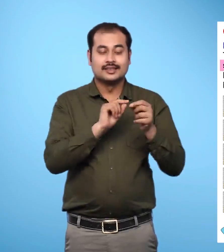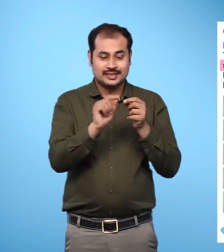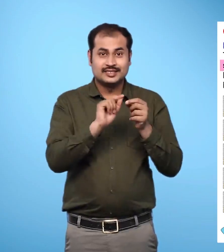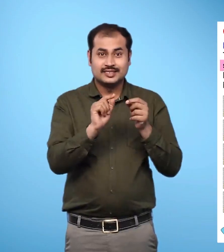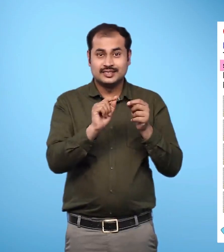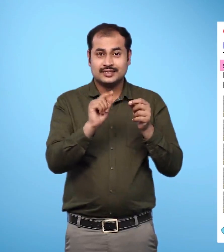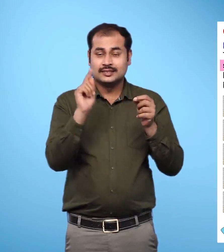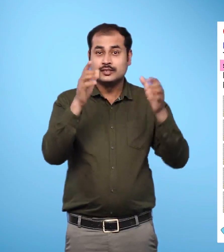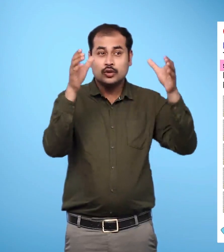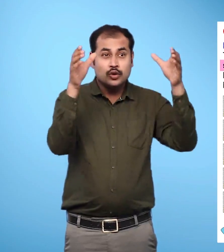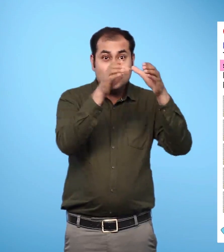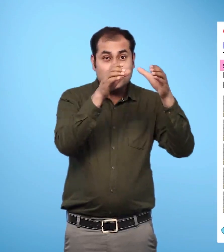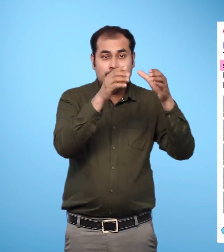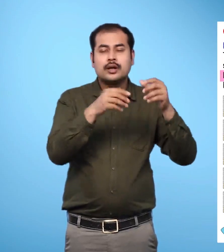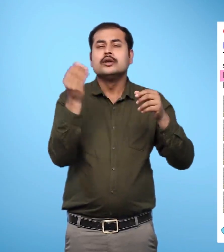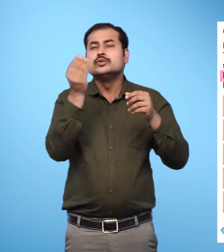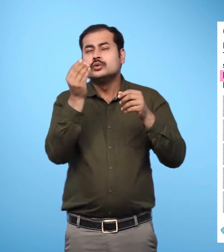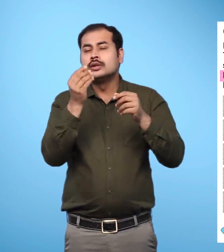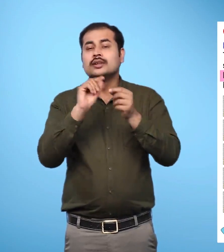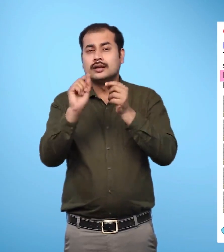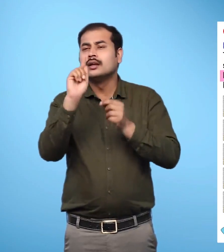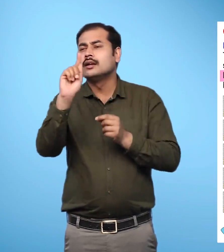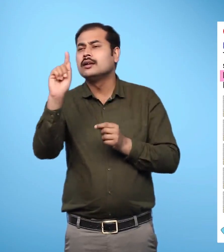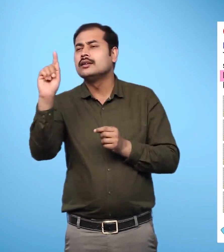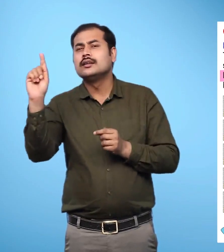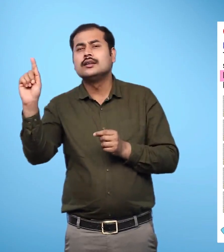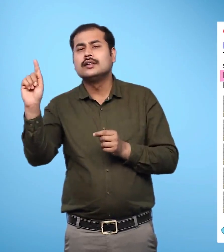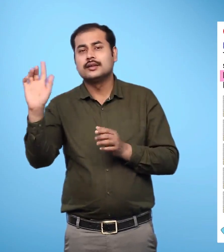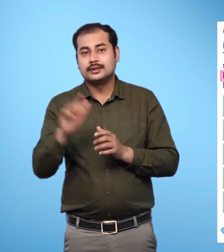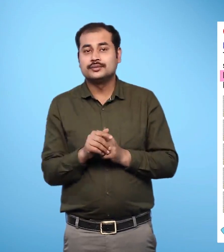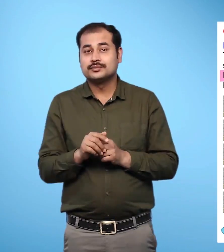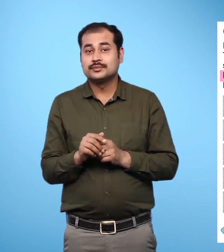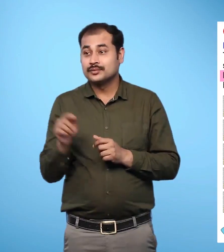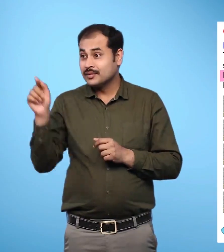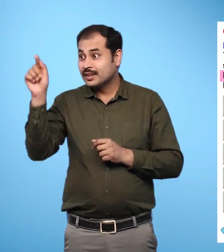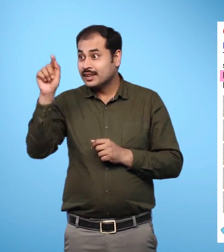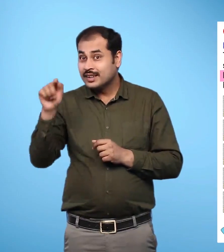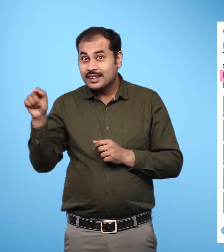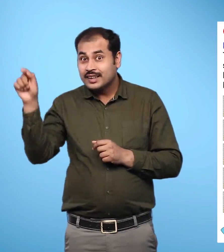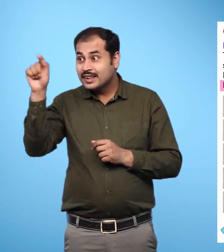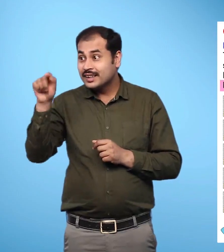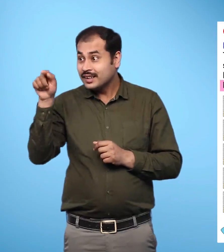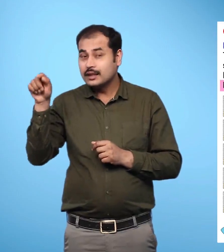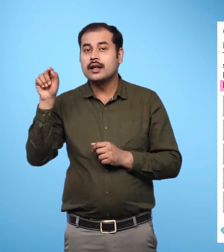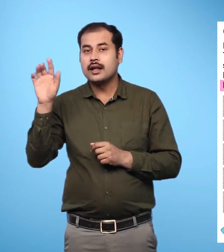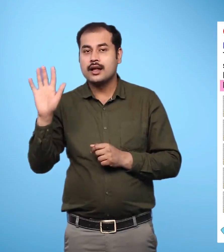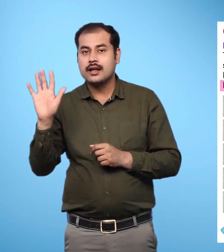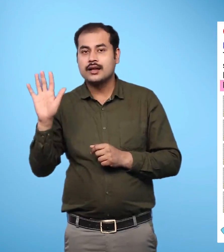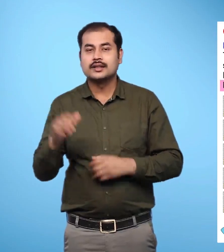matchsticks and some loose matchsticks. Writing space is provided below the picture to